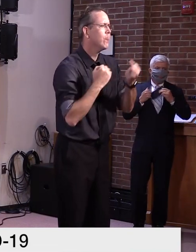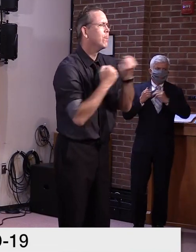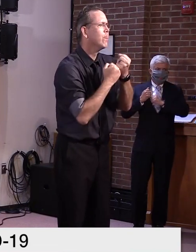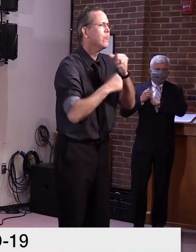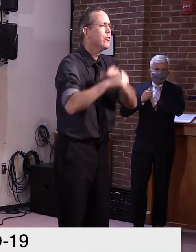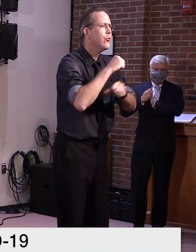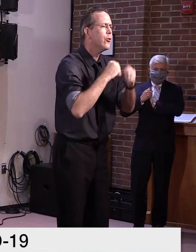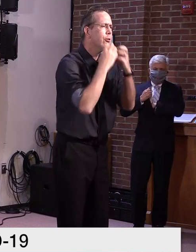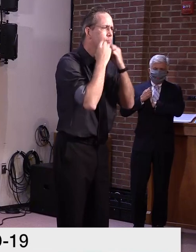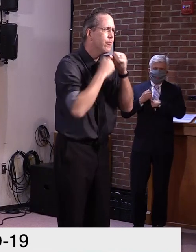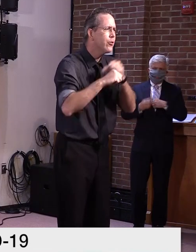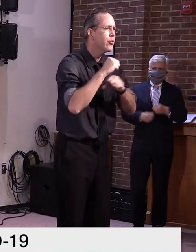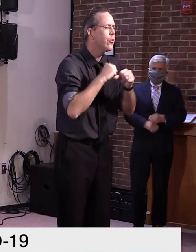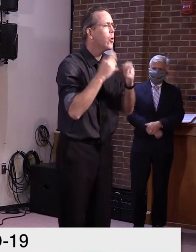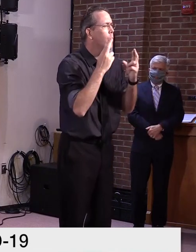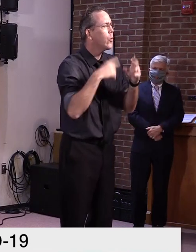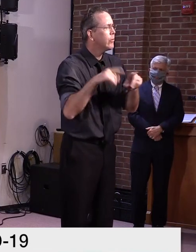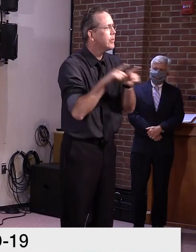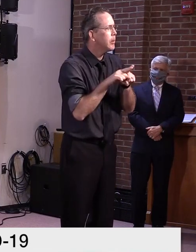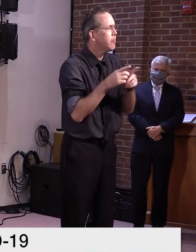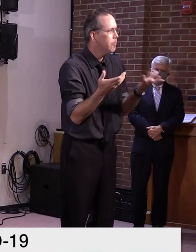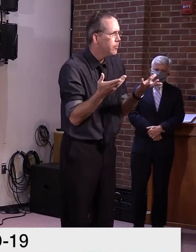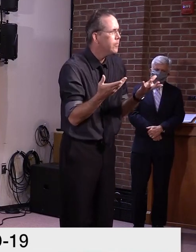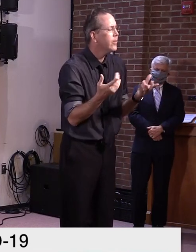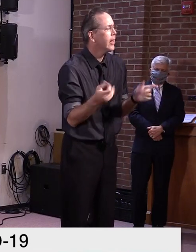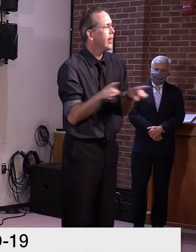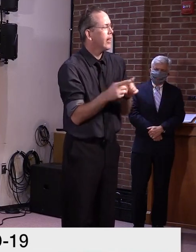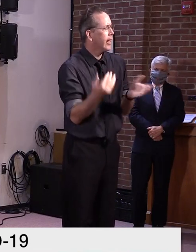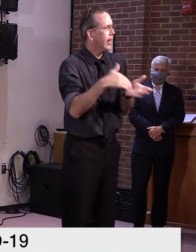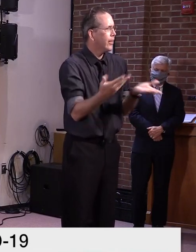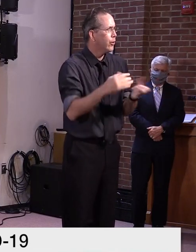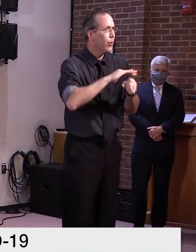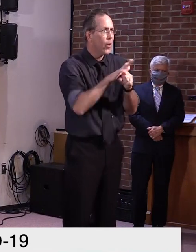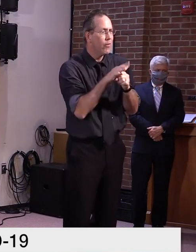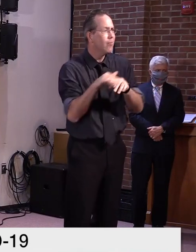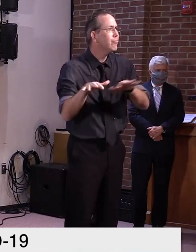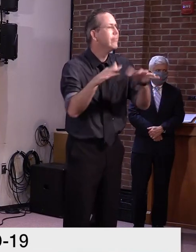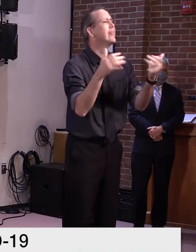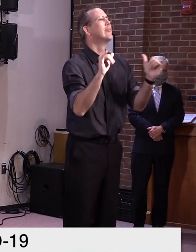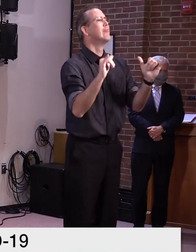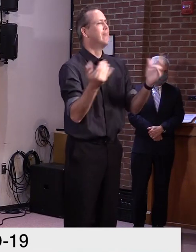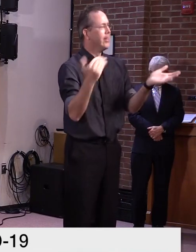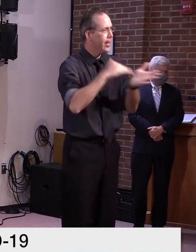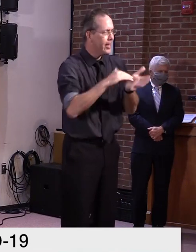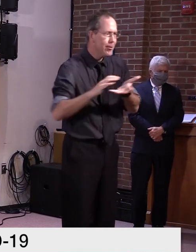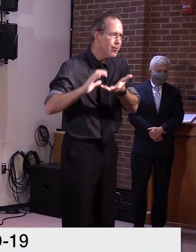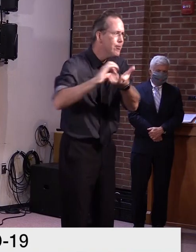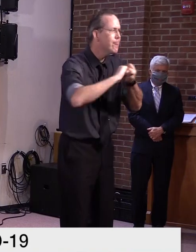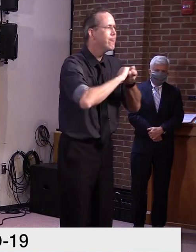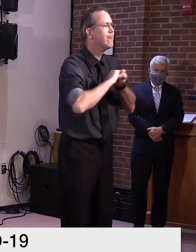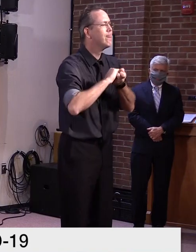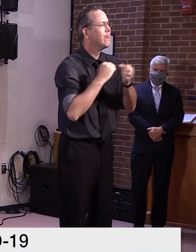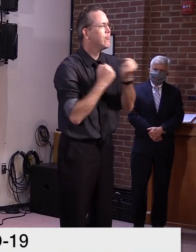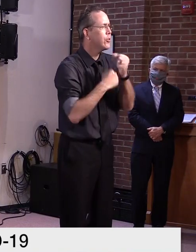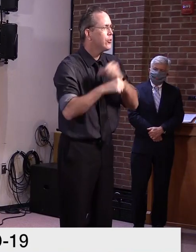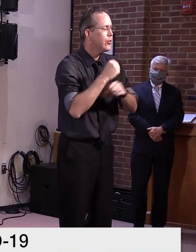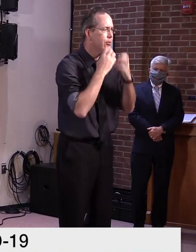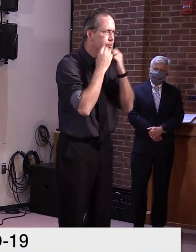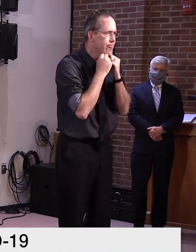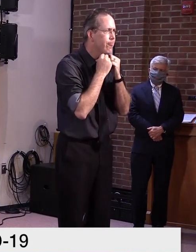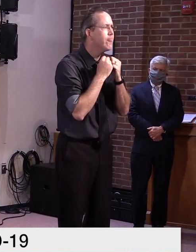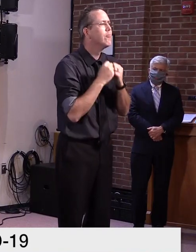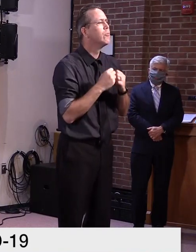in time, we'd all be better off. On Tuesday, uh, just want to also mention, uh, for those of you, uh, who are still tuned in,